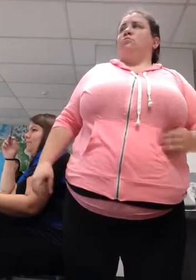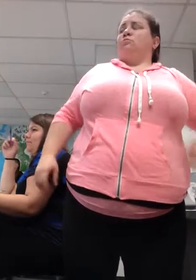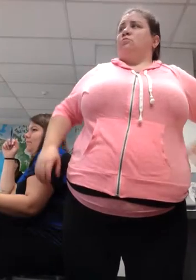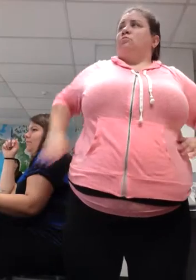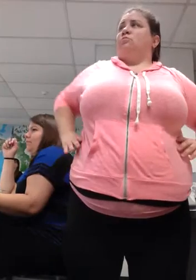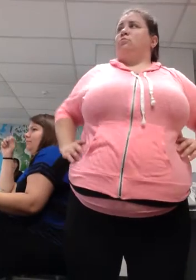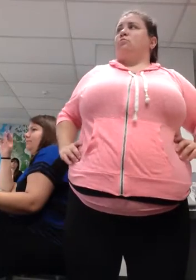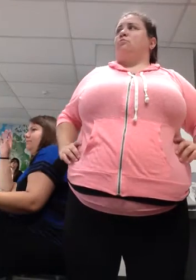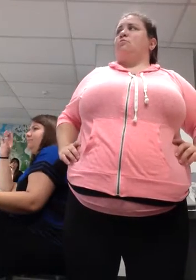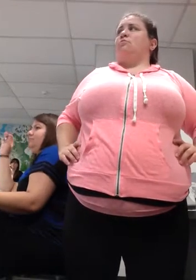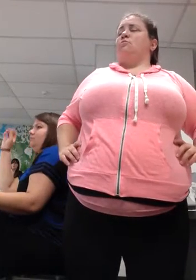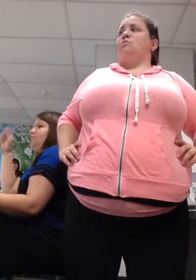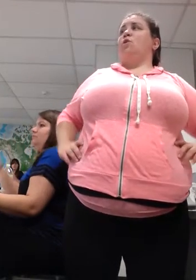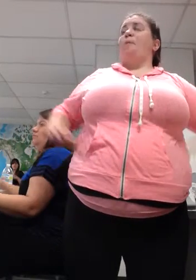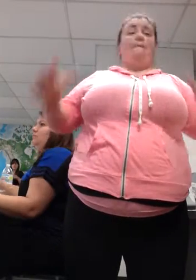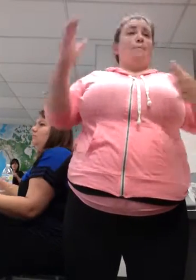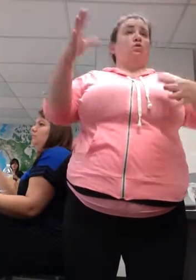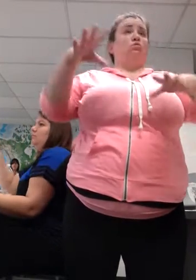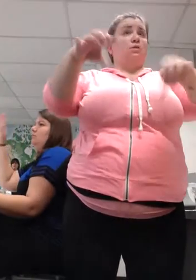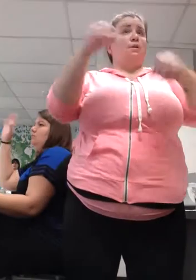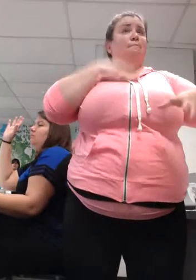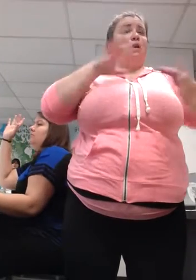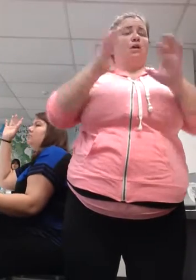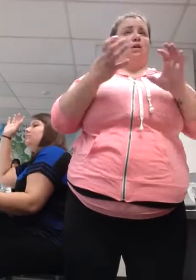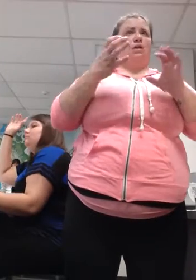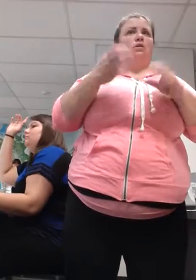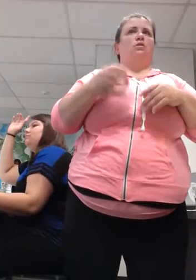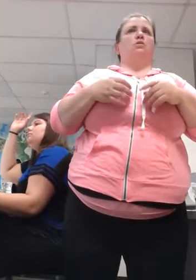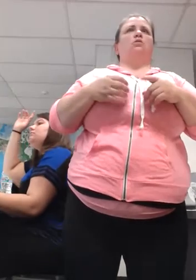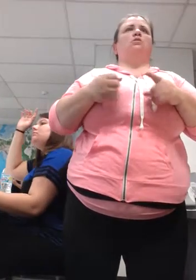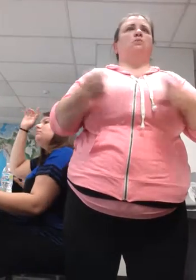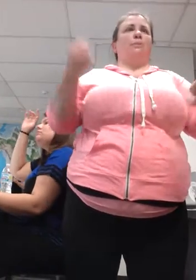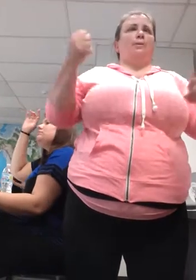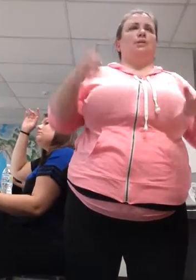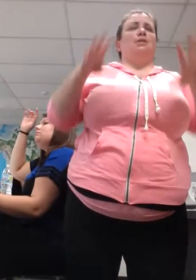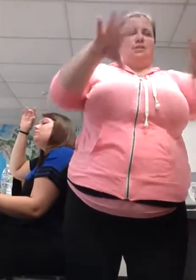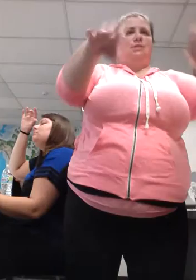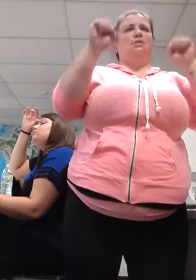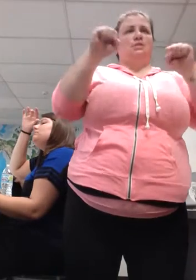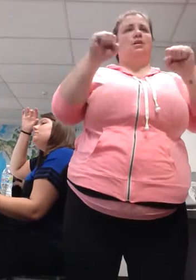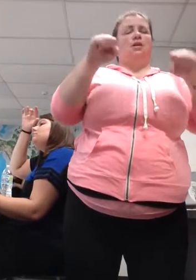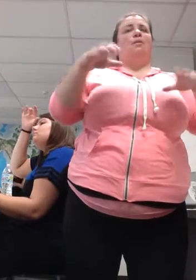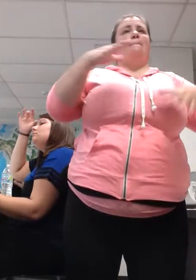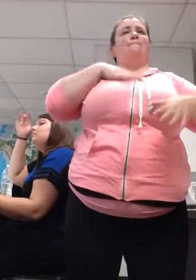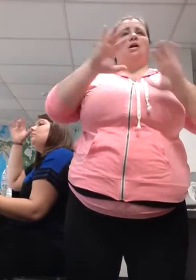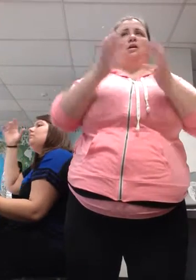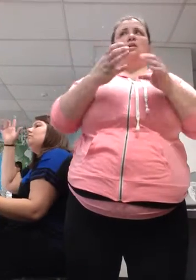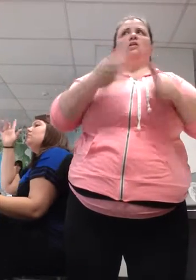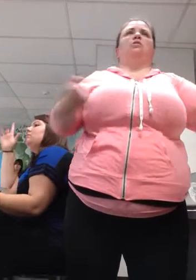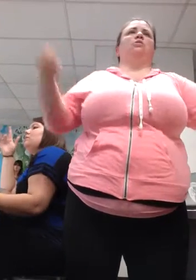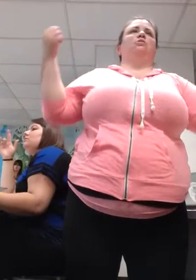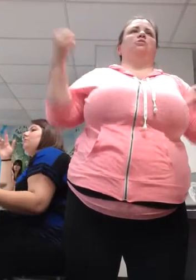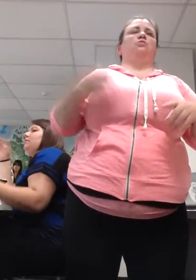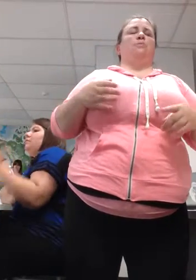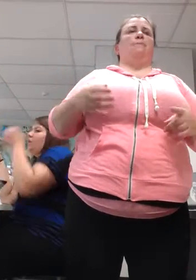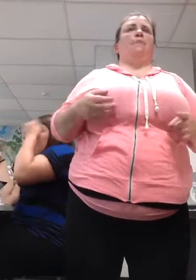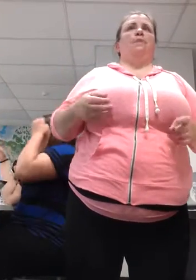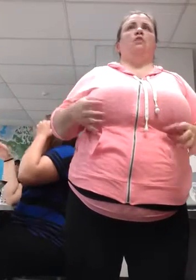When you take my classes, I will be hounding this point home over and over and over again. You'll be working on it for the next few years. So when you are using